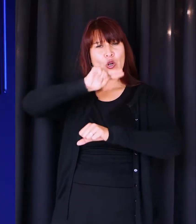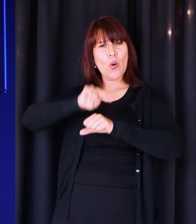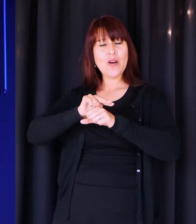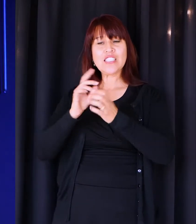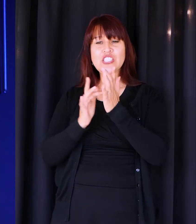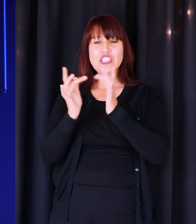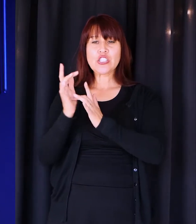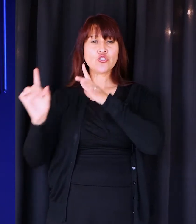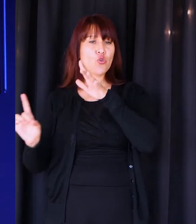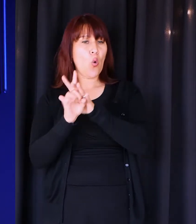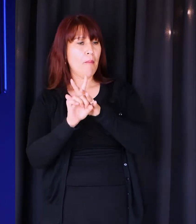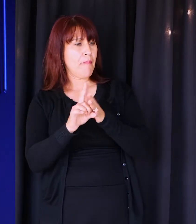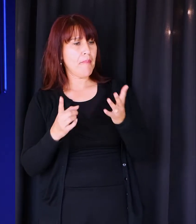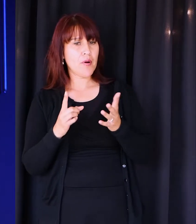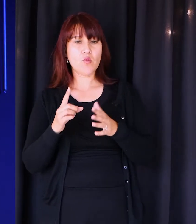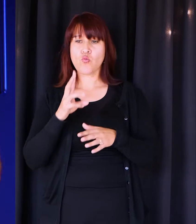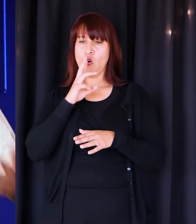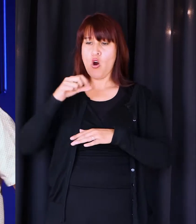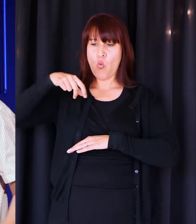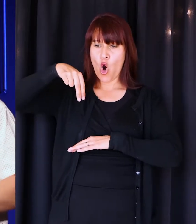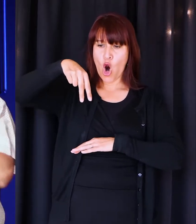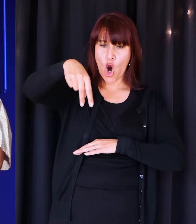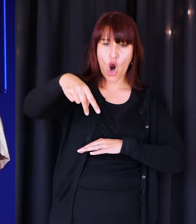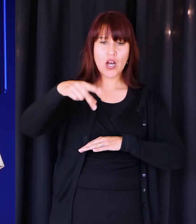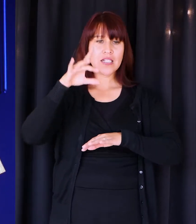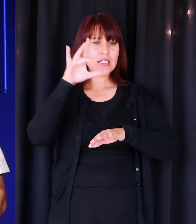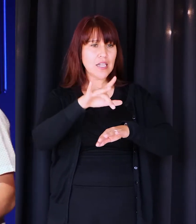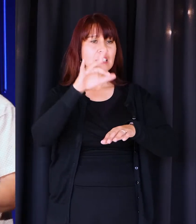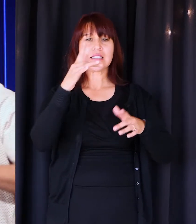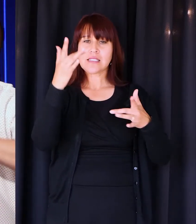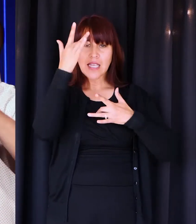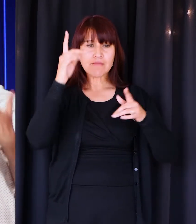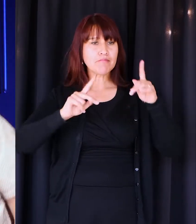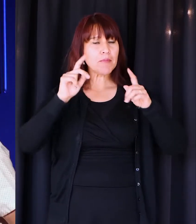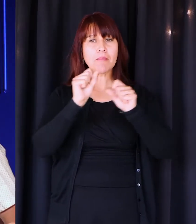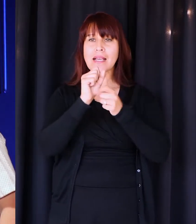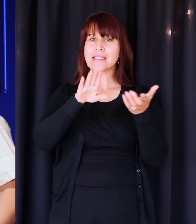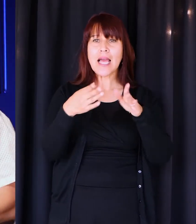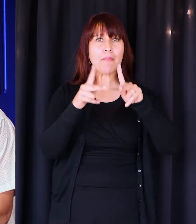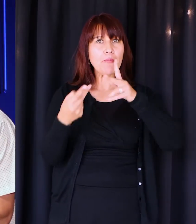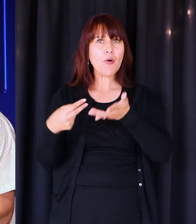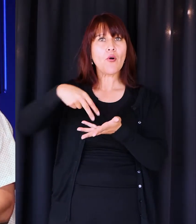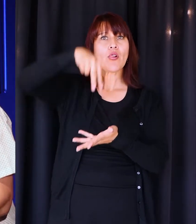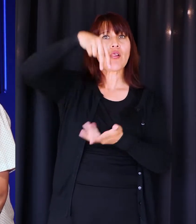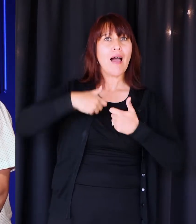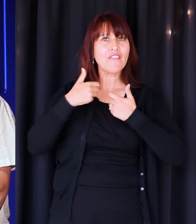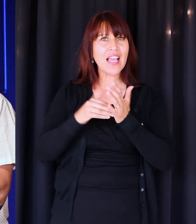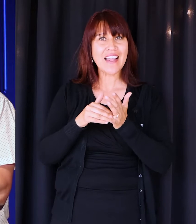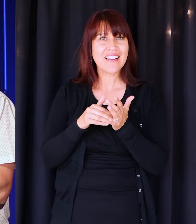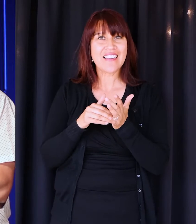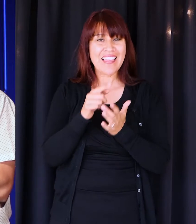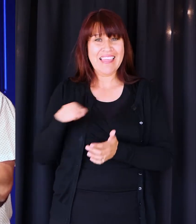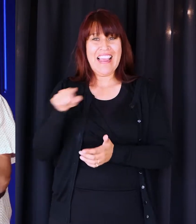a sudden Jesus is showing up and he's walking on water and he's touching lepers and he's raising the dead and he's casting out demons and none of this is